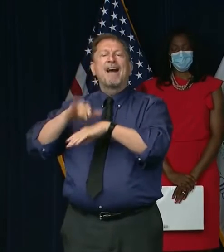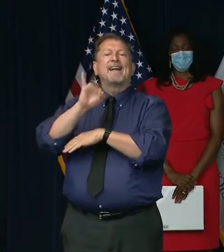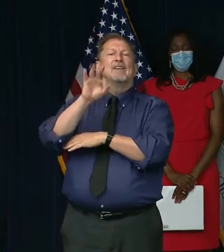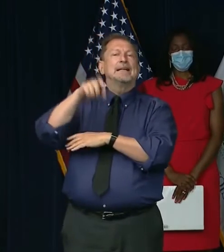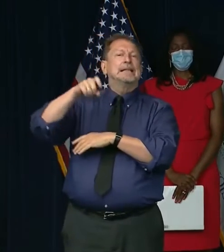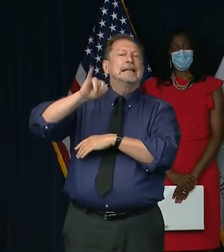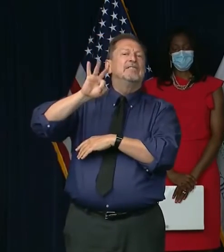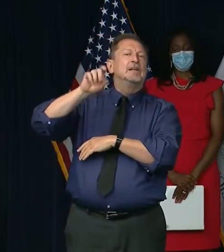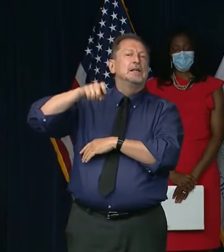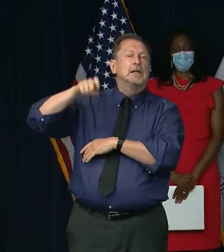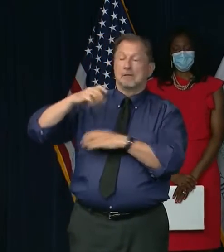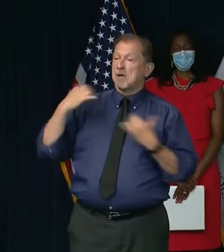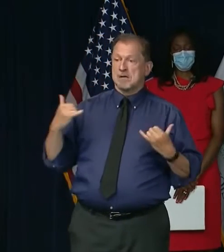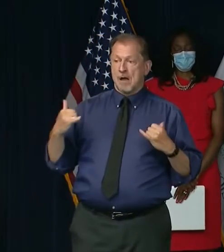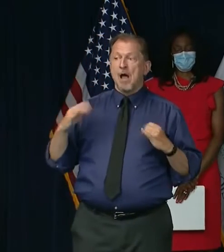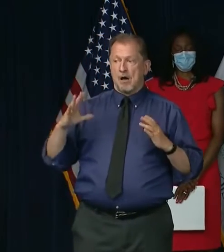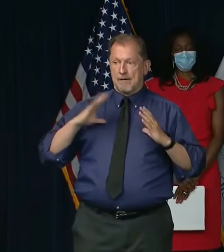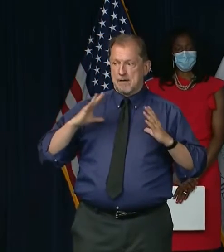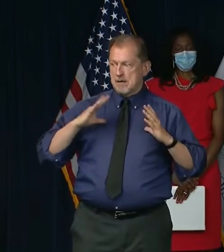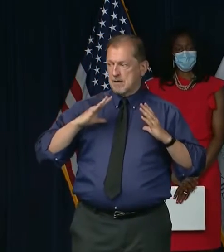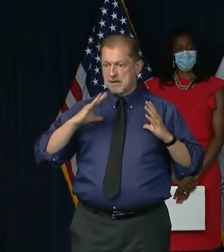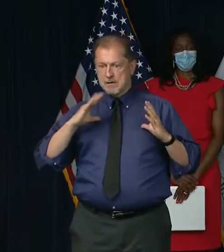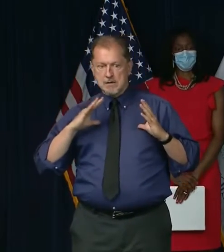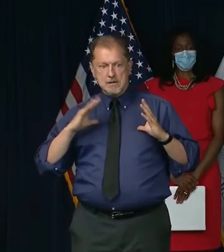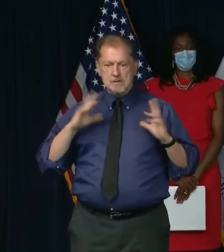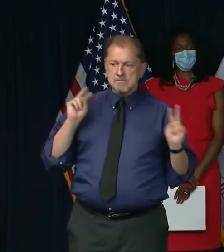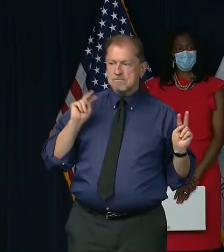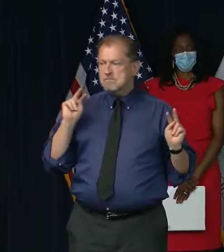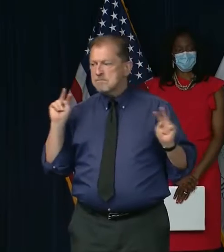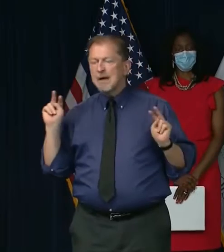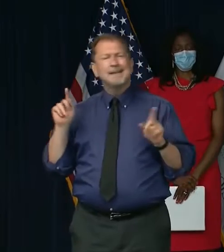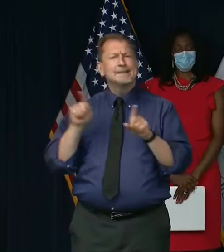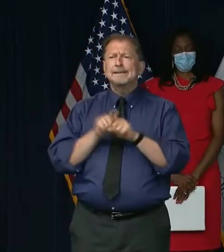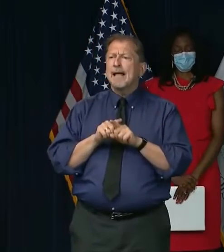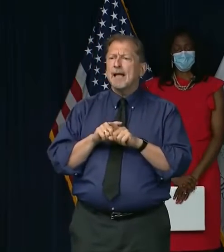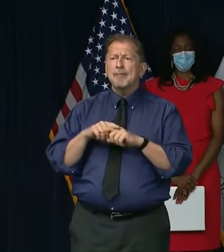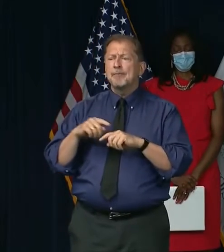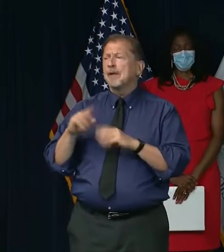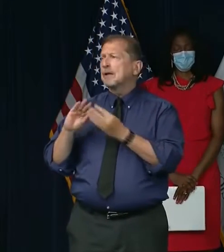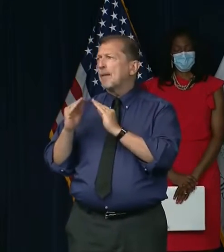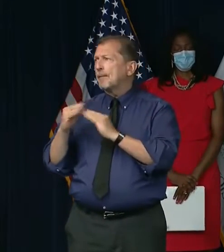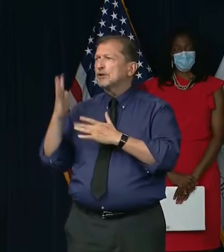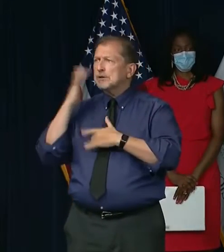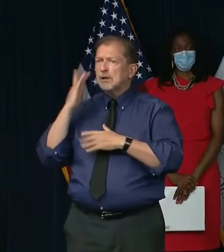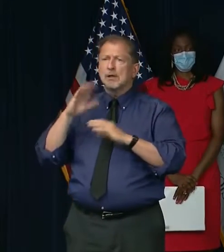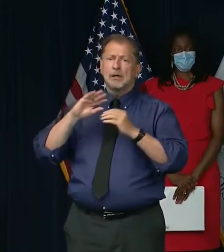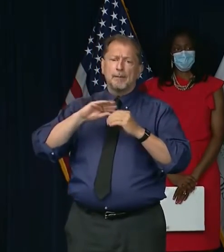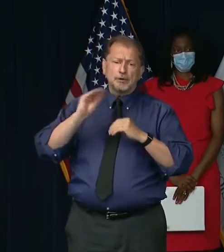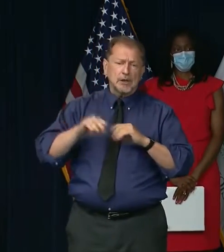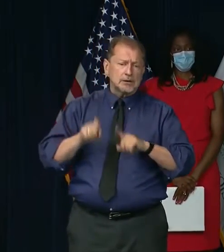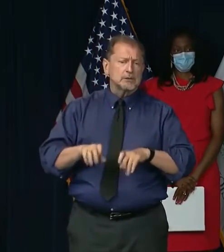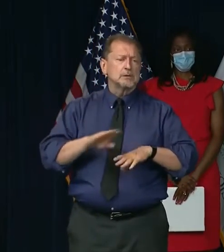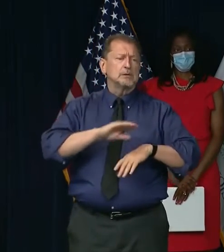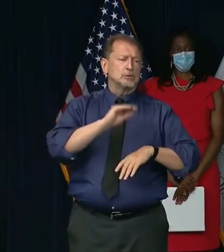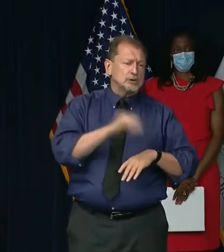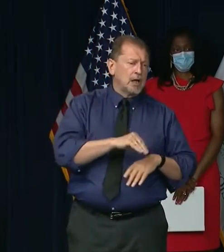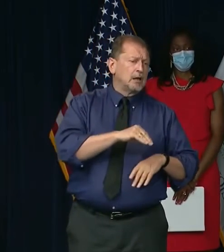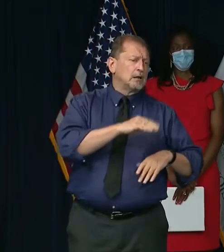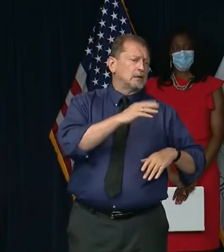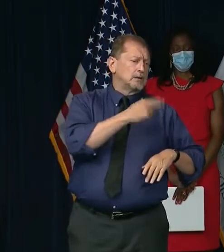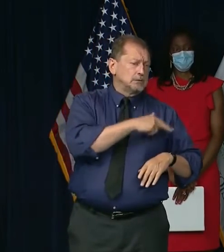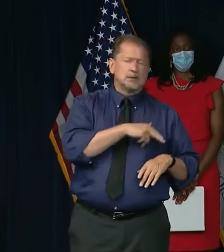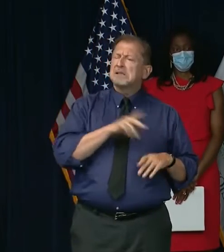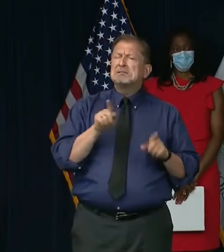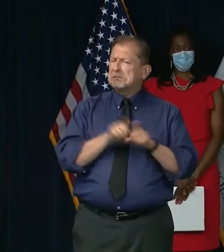this as it comes. We're watching very carefully. The metrics that we've been watching all along to move us forward in our phases are the very same metrics that we're